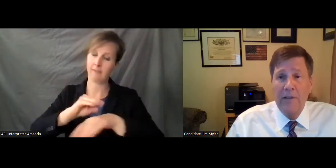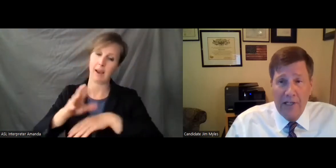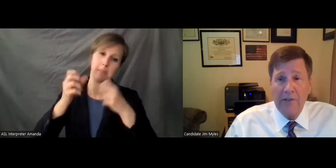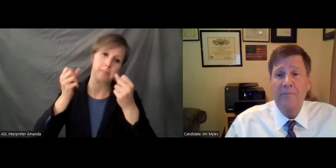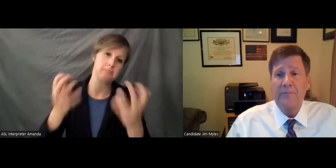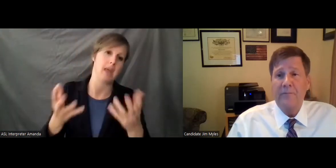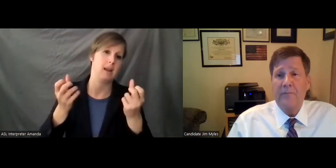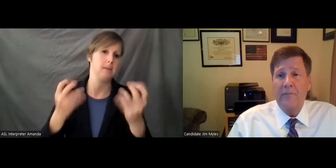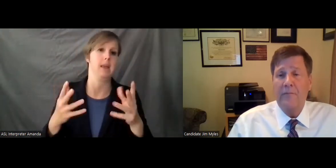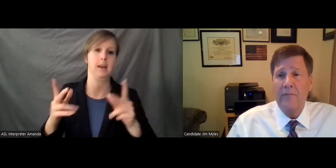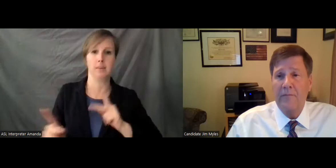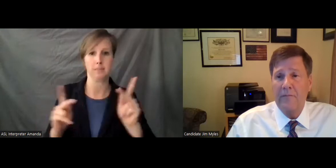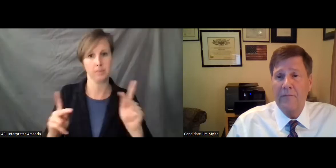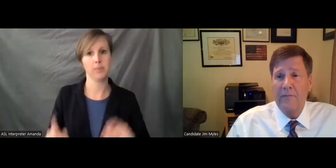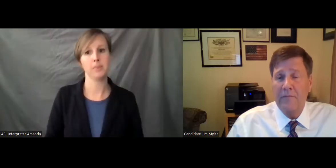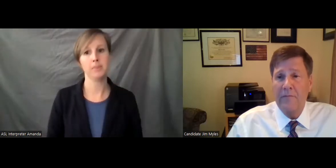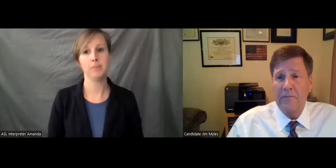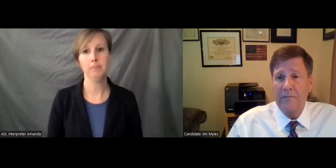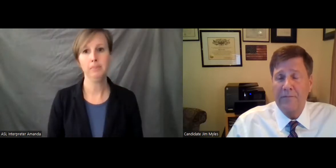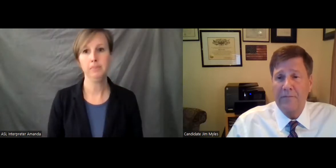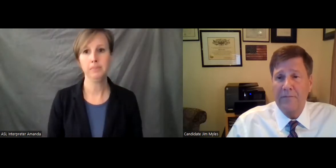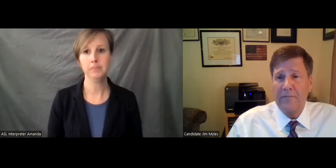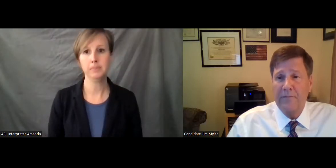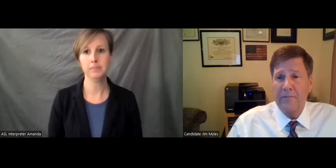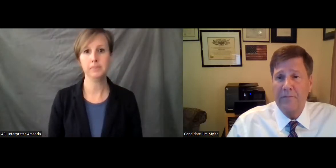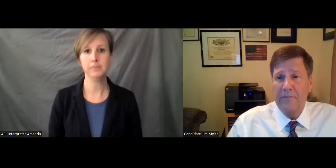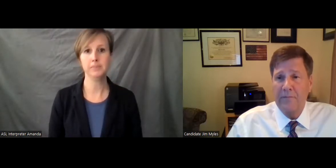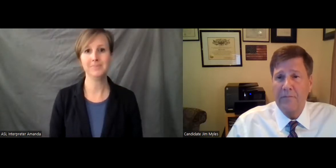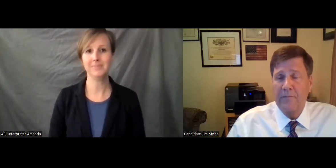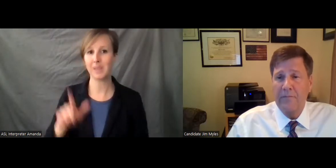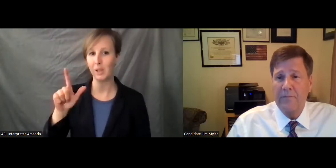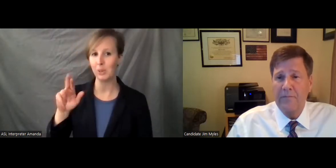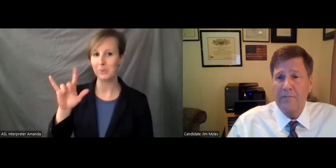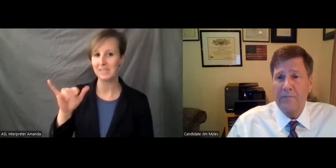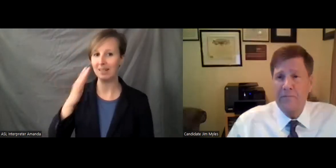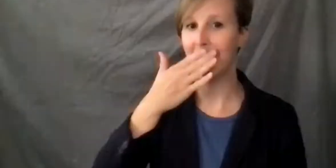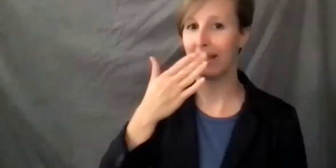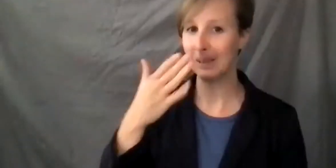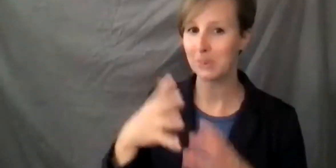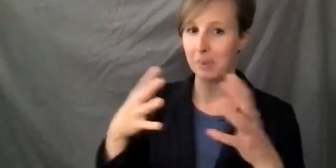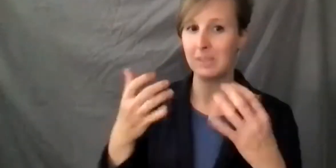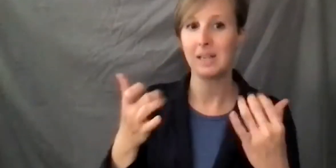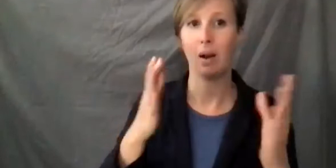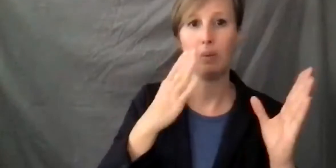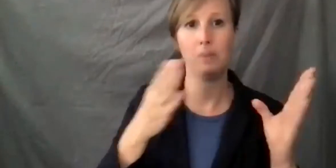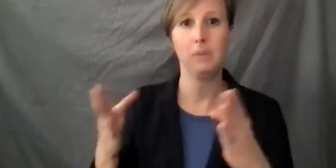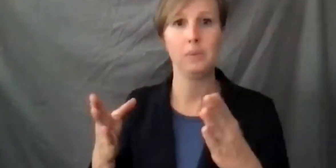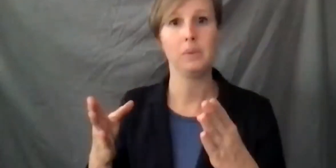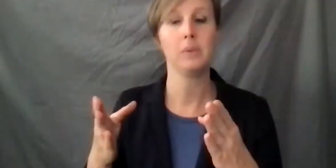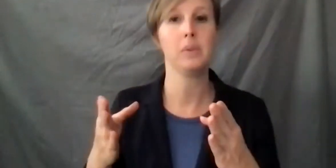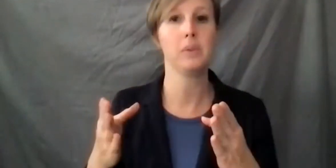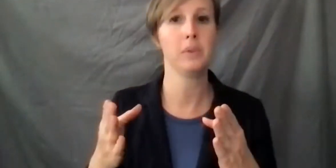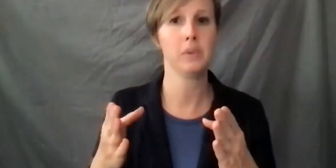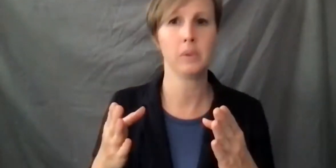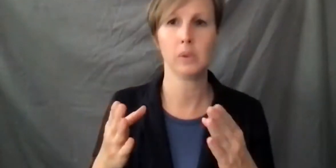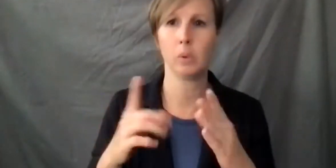Thank you so much, and now we'll move over to our substantive question, and I